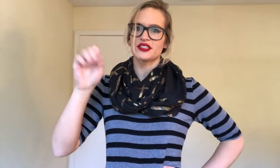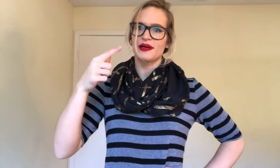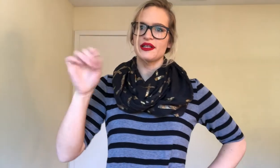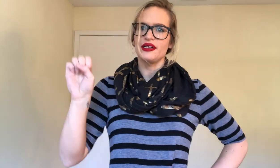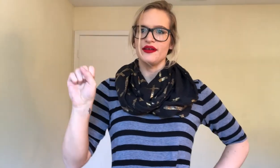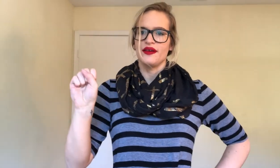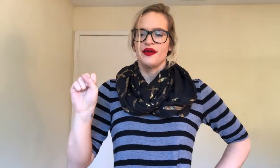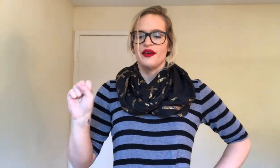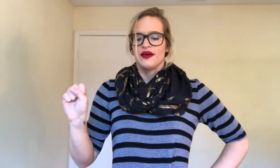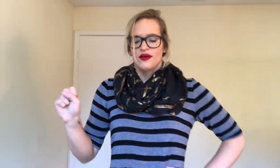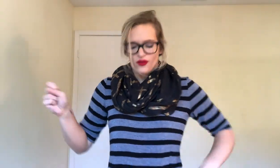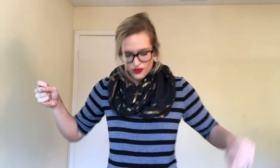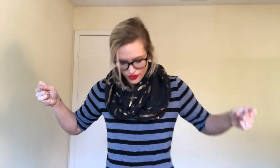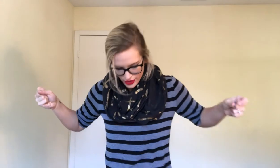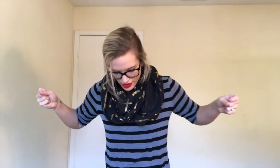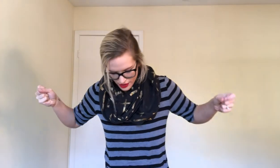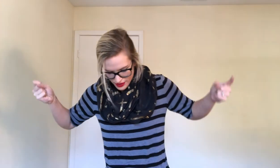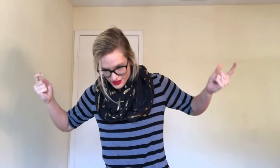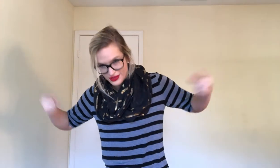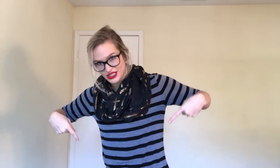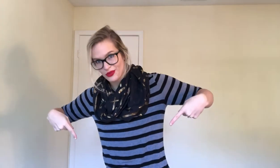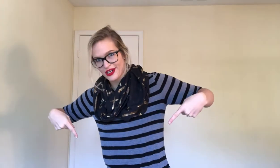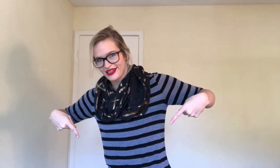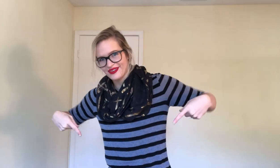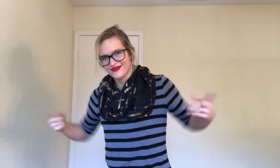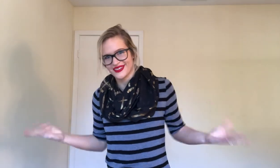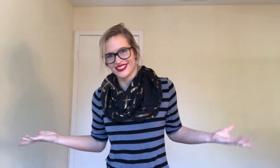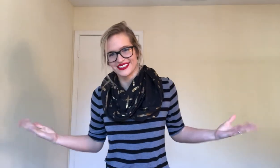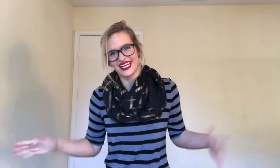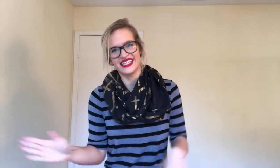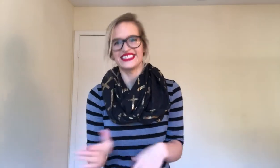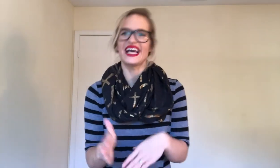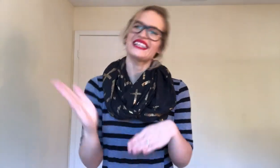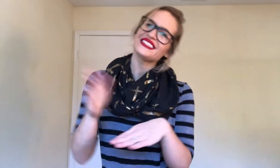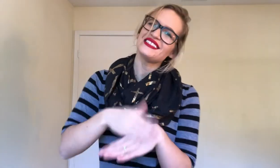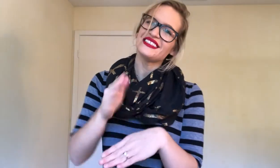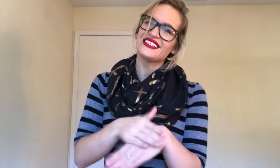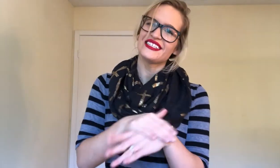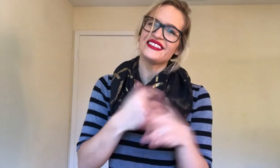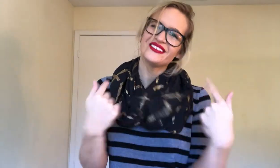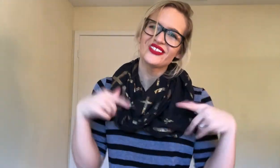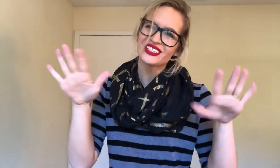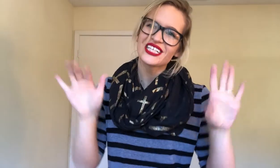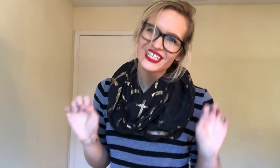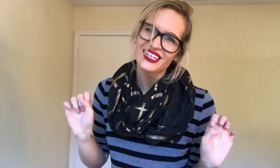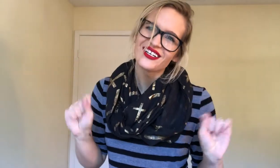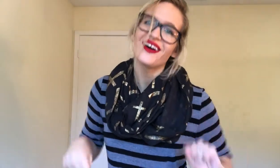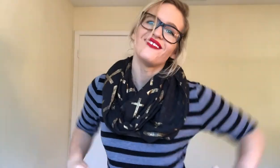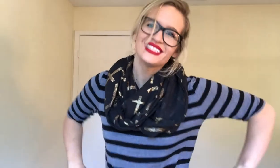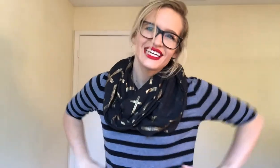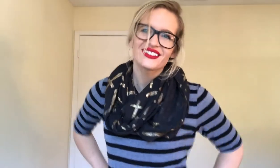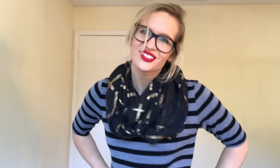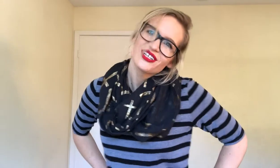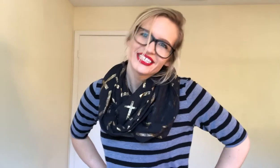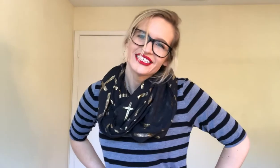spell it or just point at it because I did that because it's easier and you know your girl always taking the shortcuts.